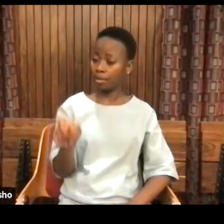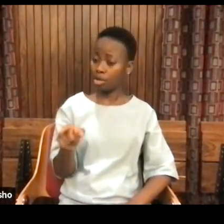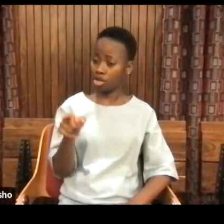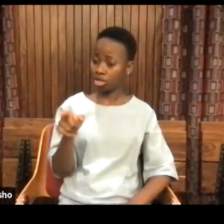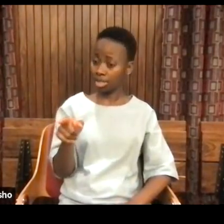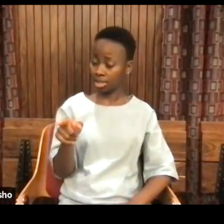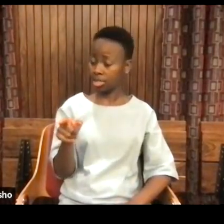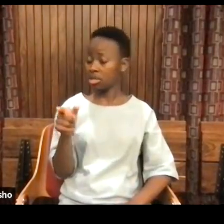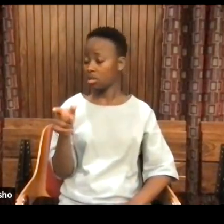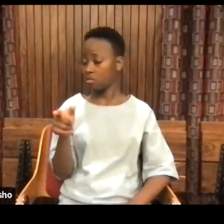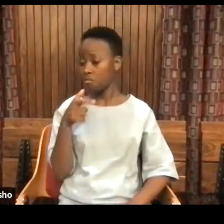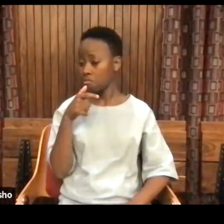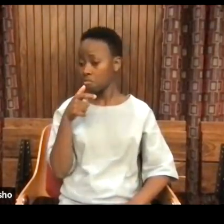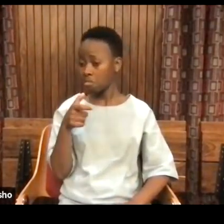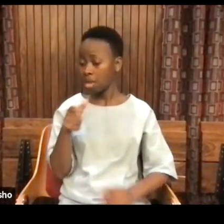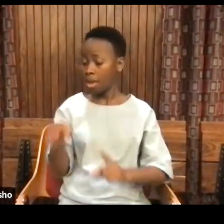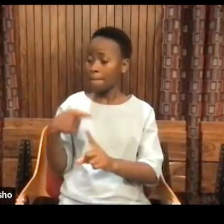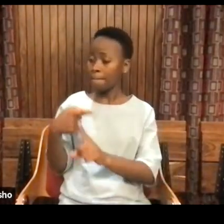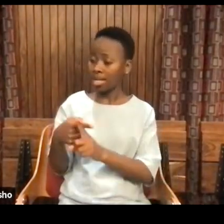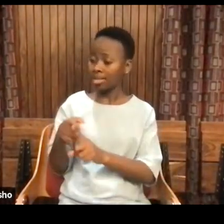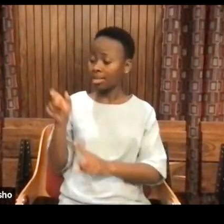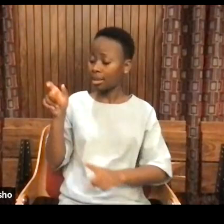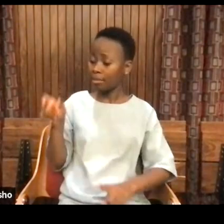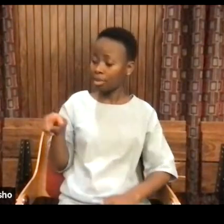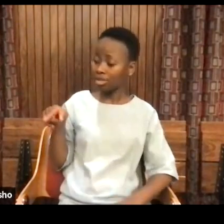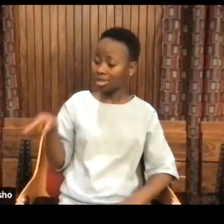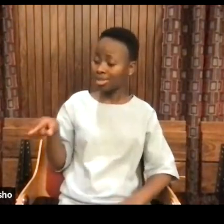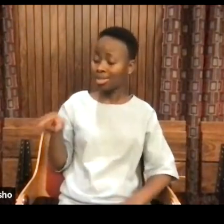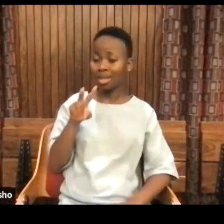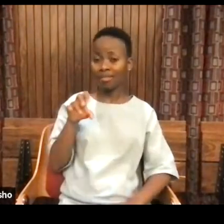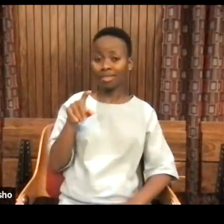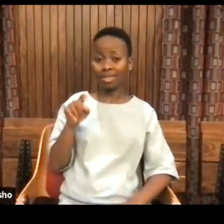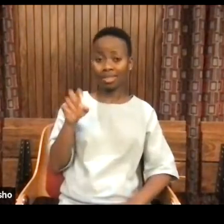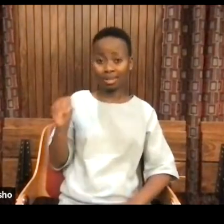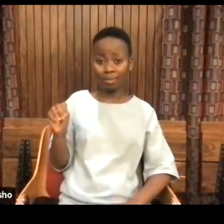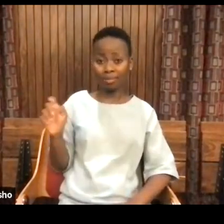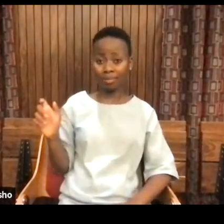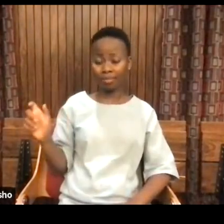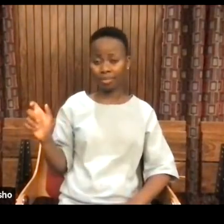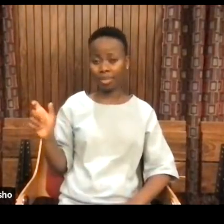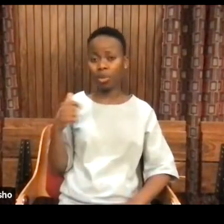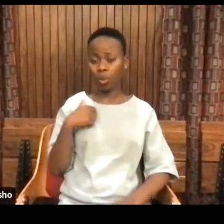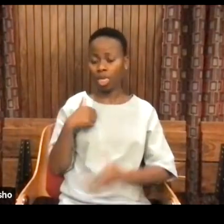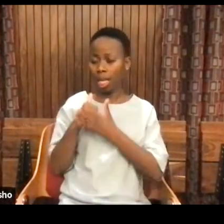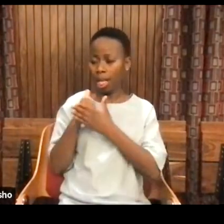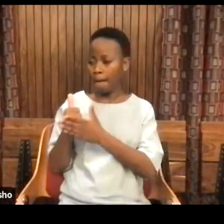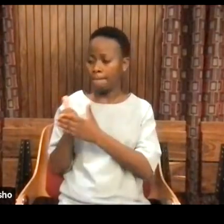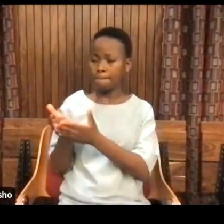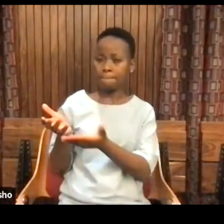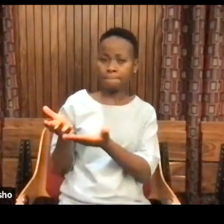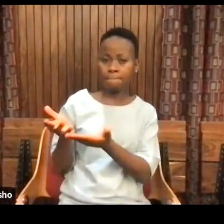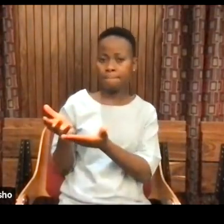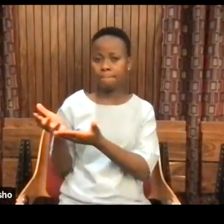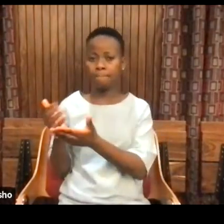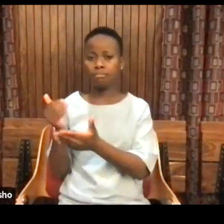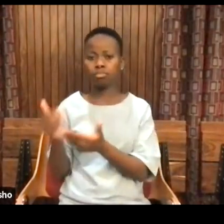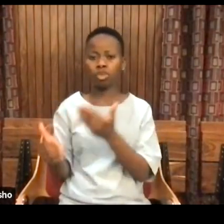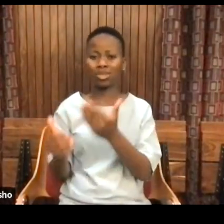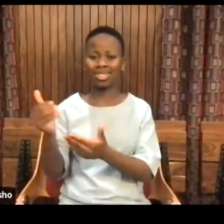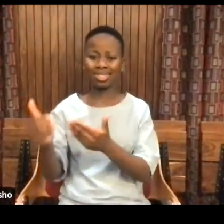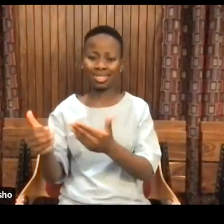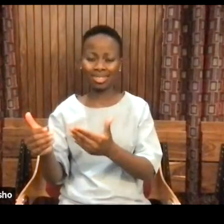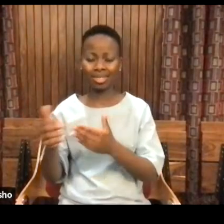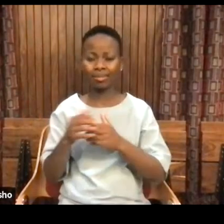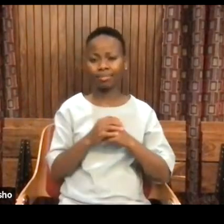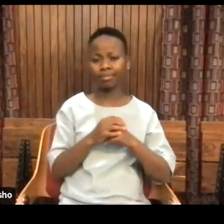and the accused and the processes through which we actually deal with those. The language